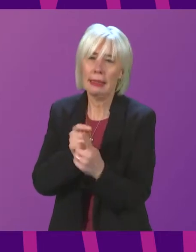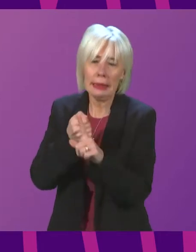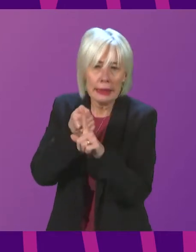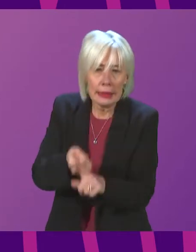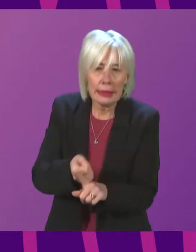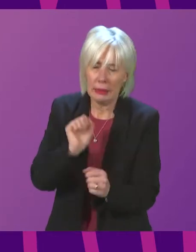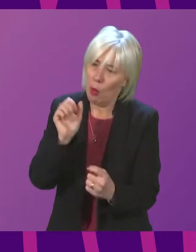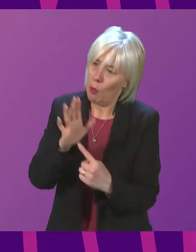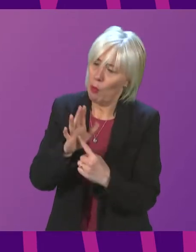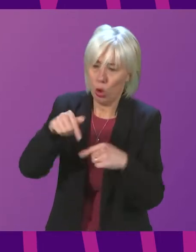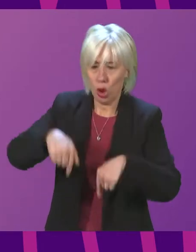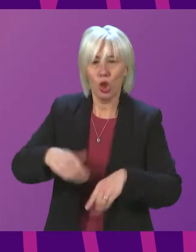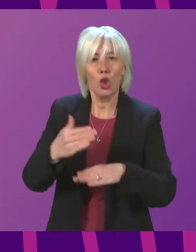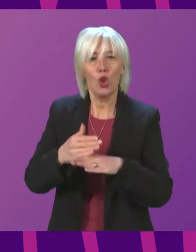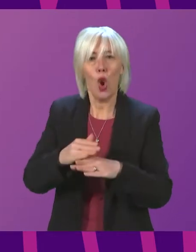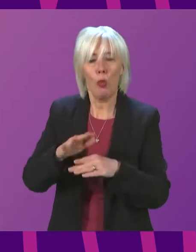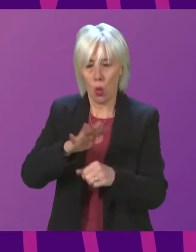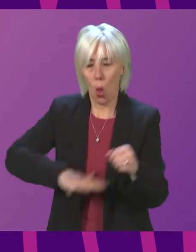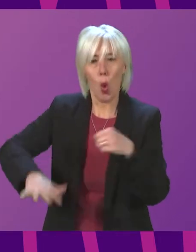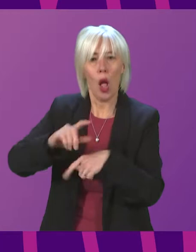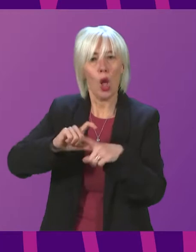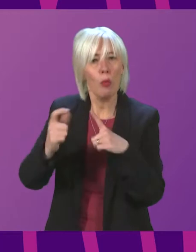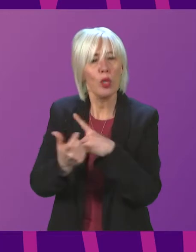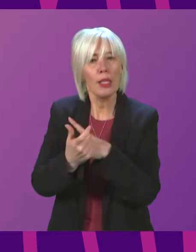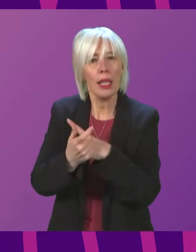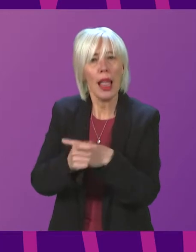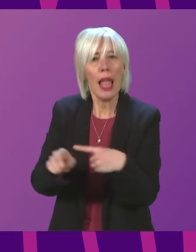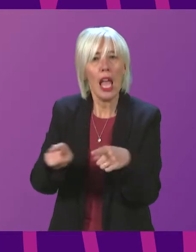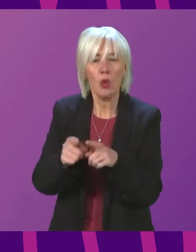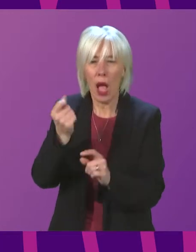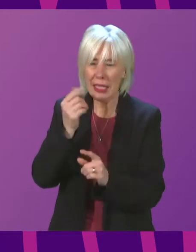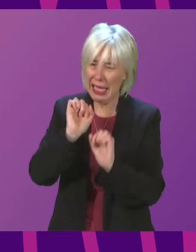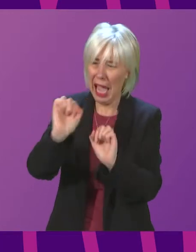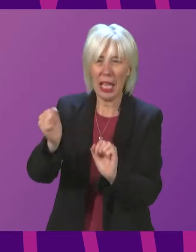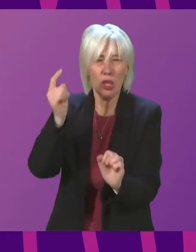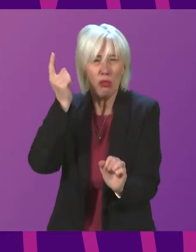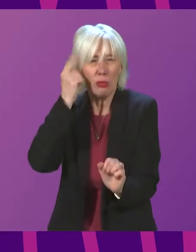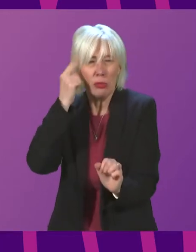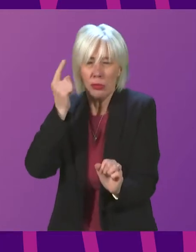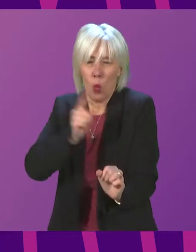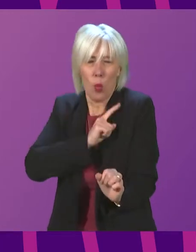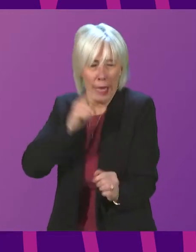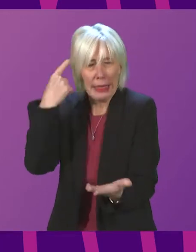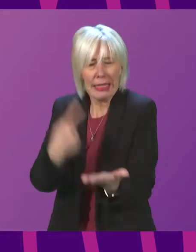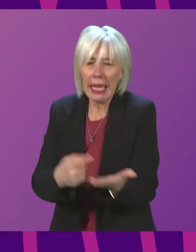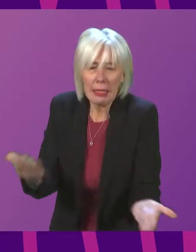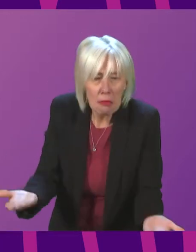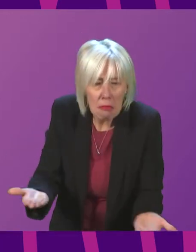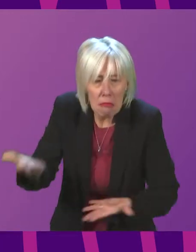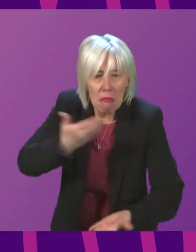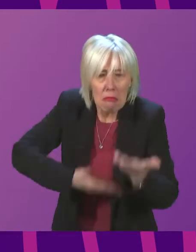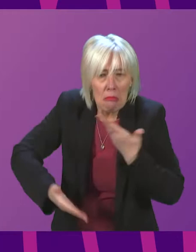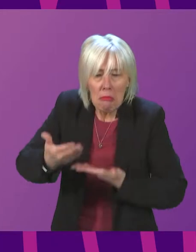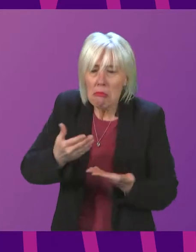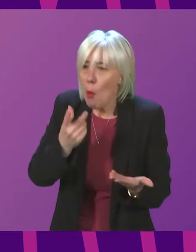importance of these jobs to local communities, but also to understand their commercial logic for making these decisions and really explore